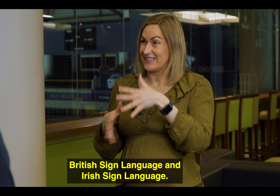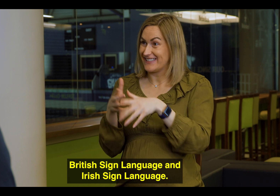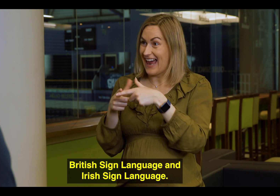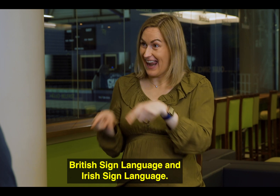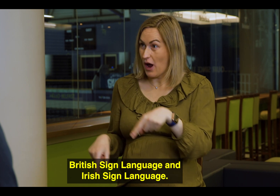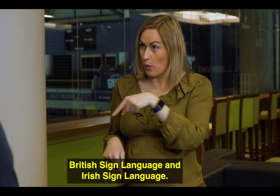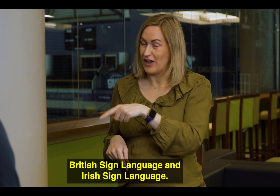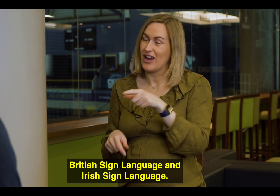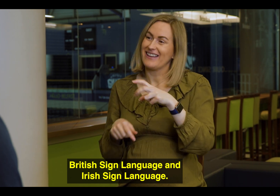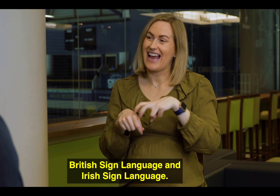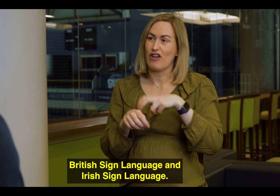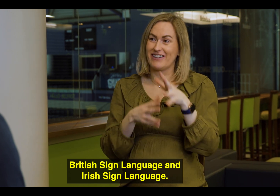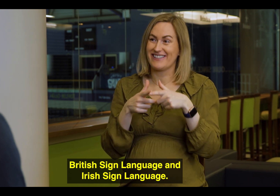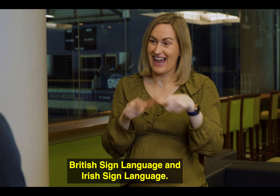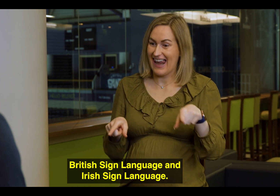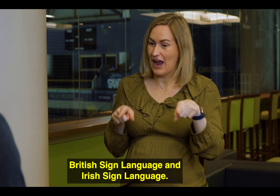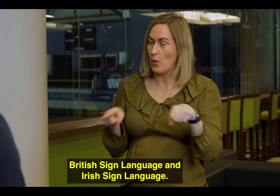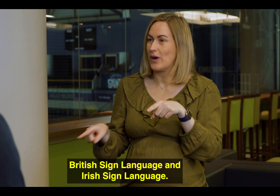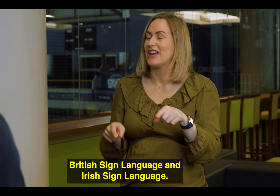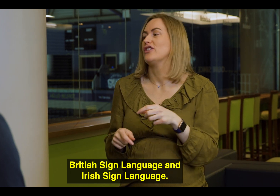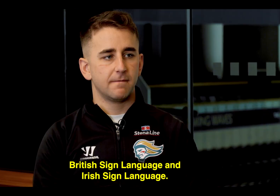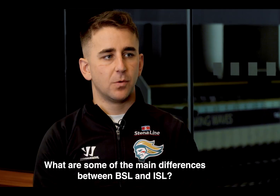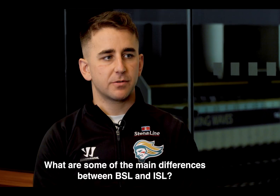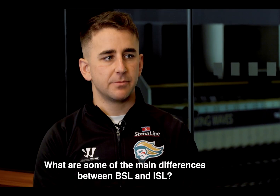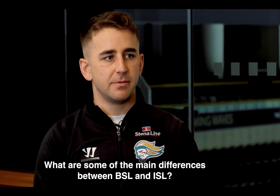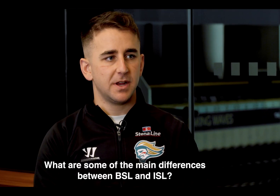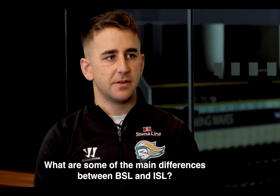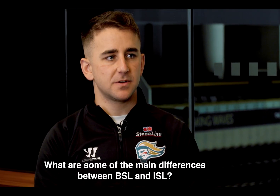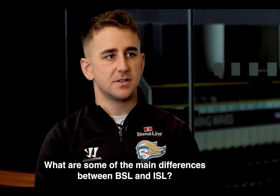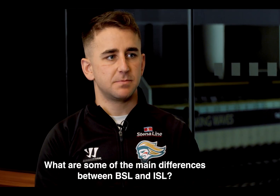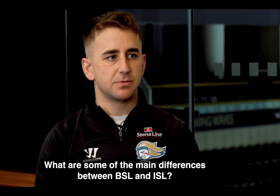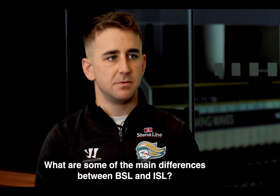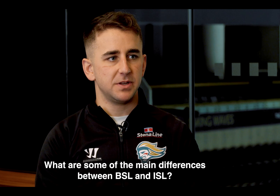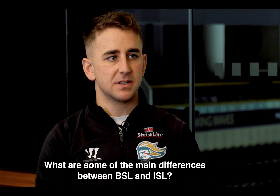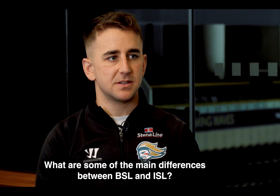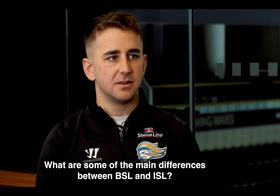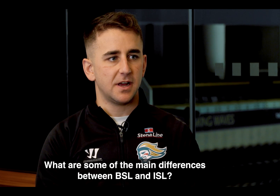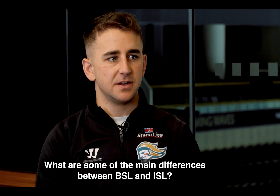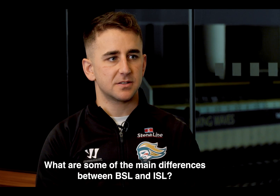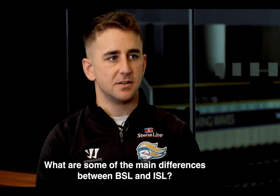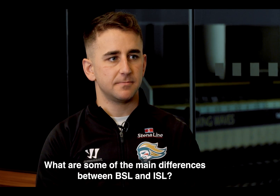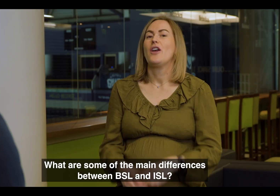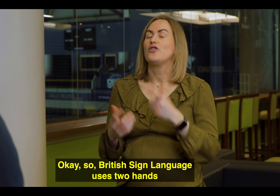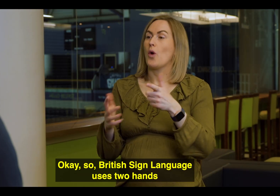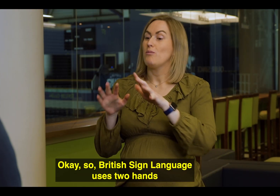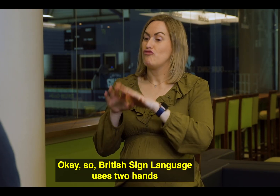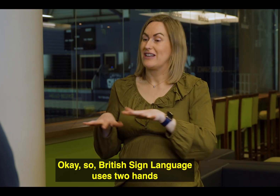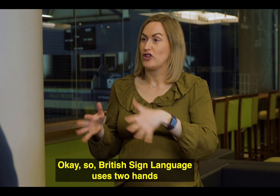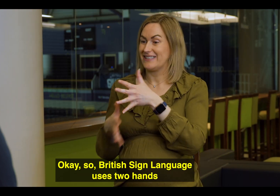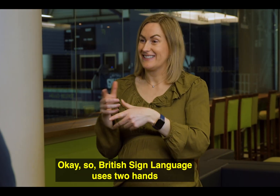and Irish Sign Language. What are some of the main differences between BSL and ISL? Okay, so British